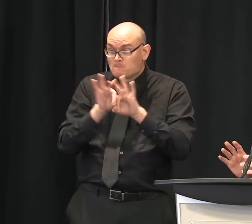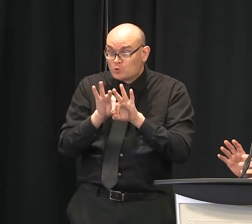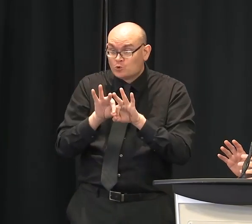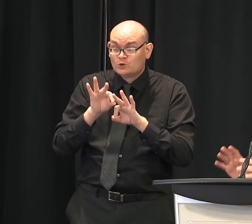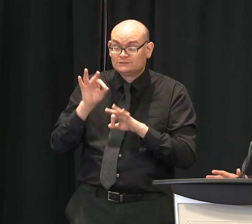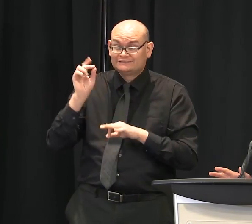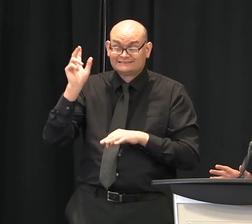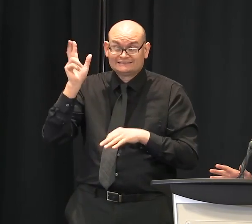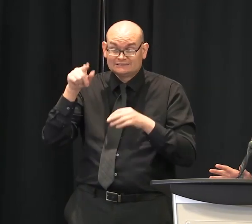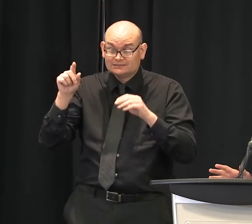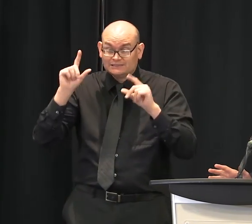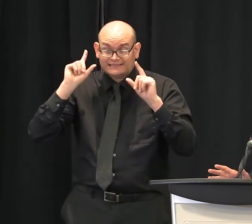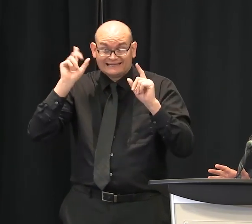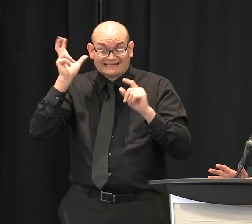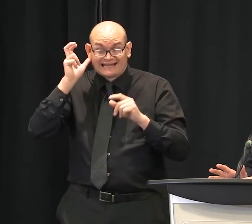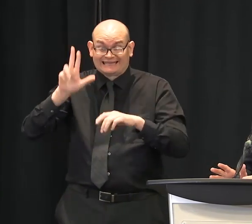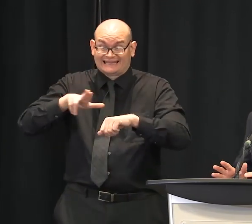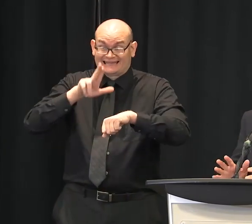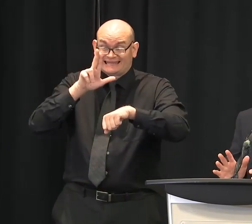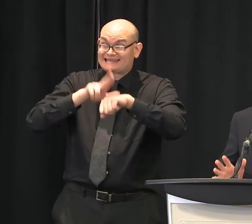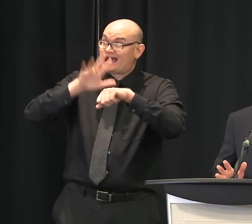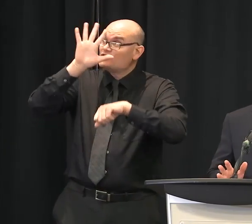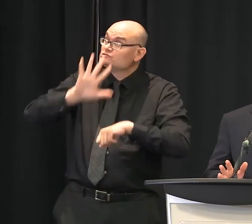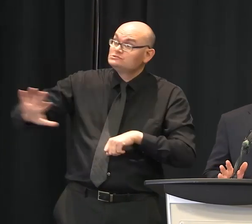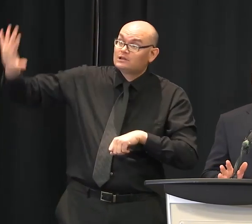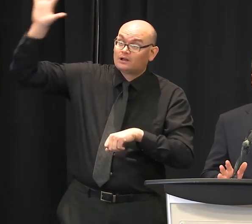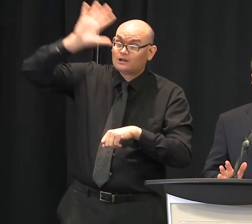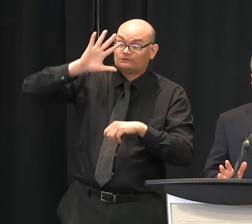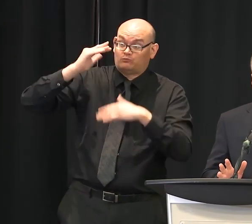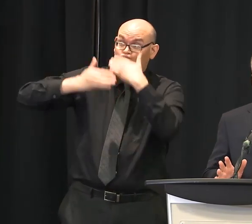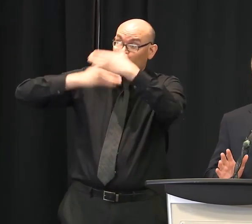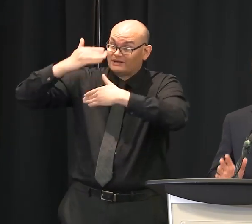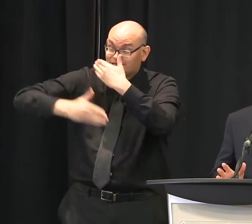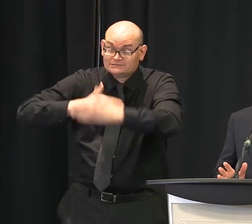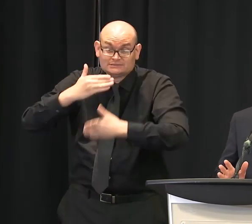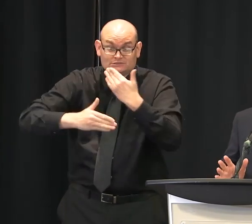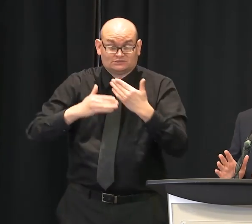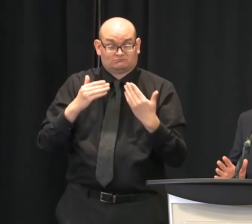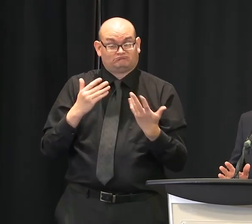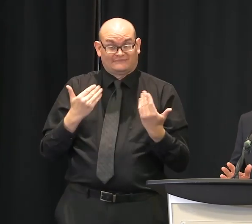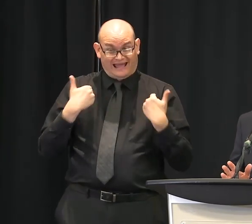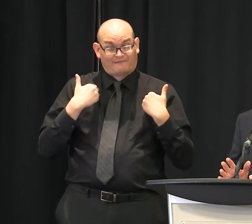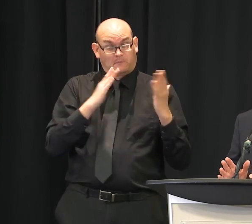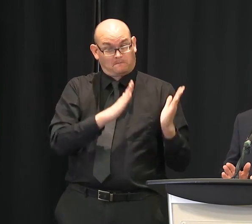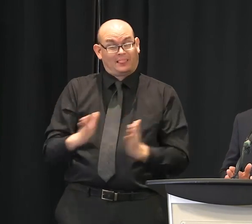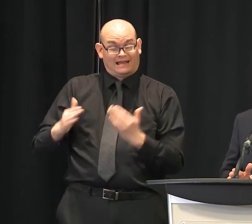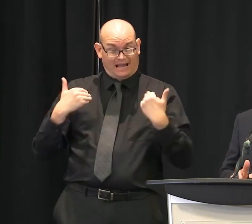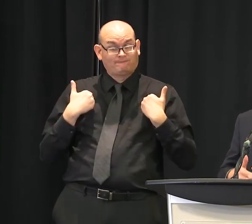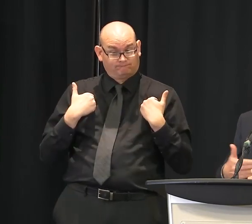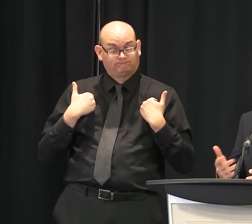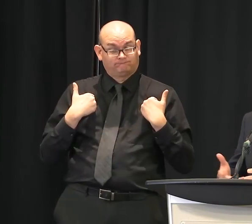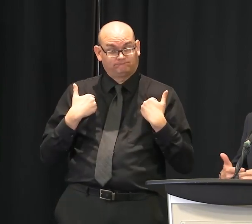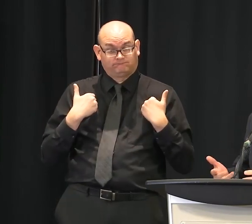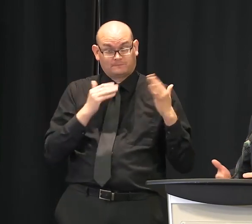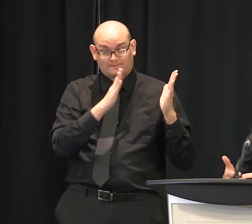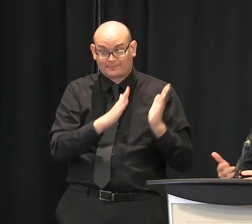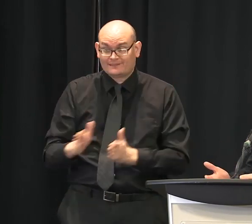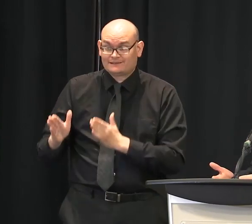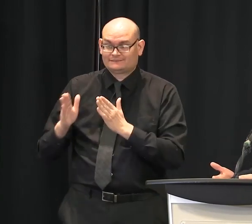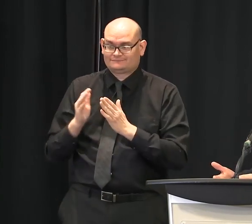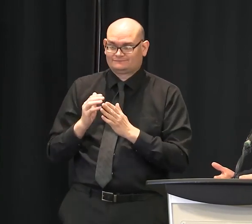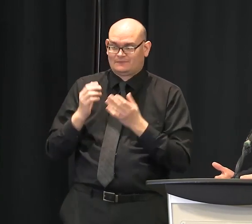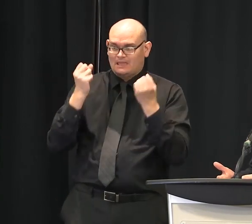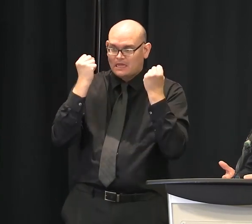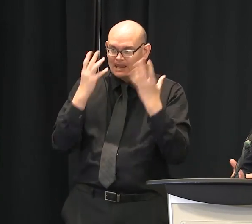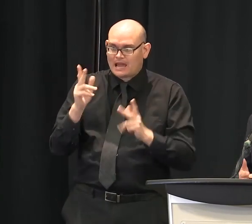some people are taking this very seriously at DHEC and expanded program. And it's true. We're going to need a lot of people in this aspect of